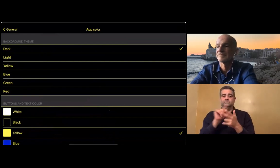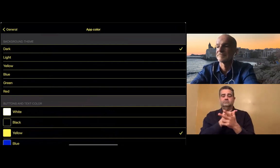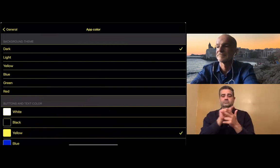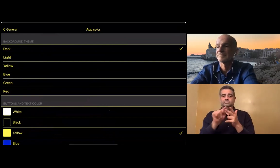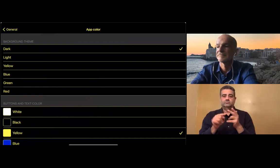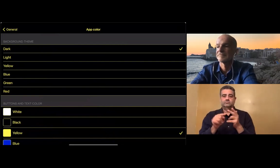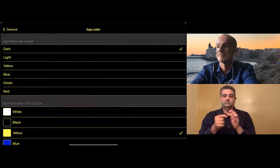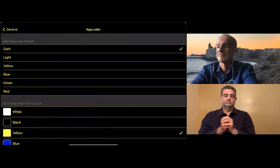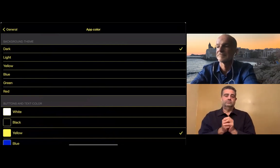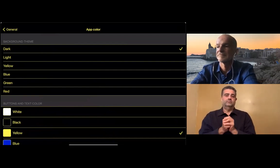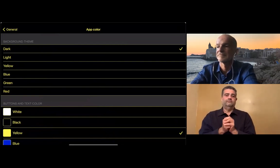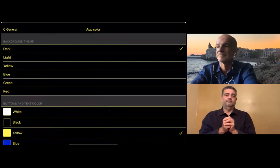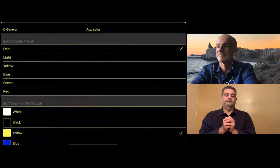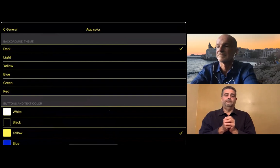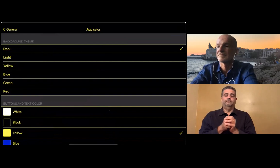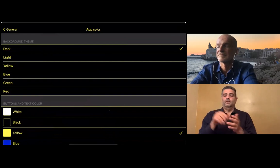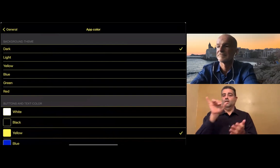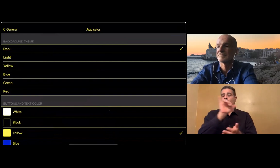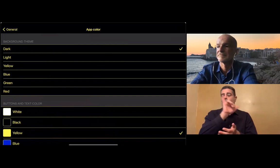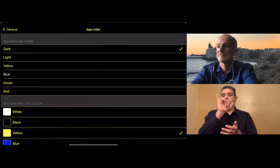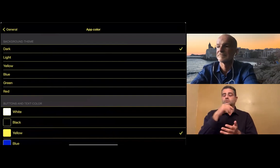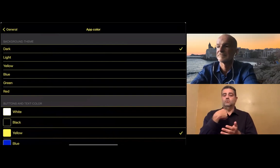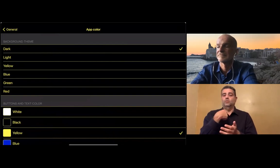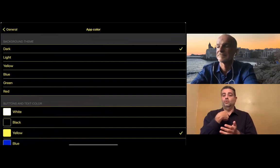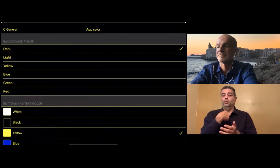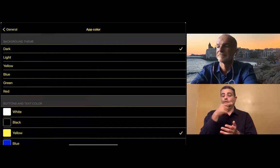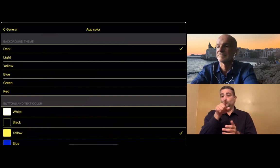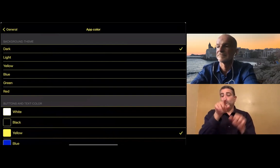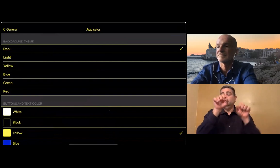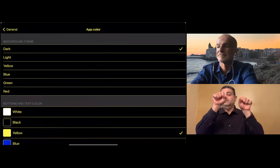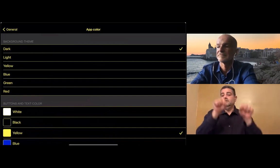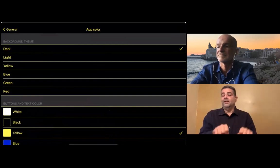backgrounds, others prefer to have more brightly colored backgrounds.